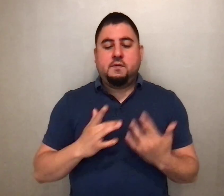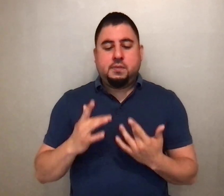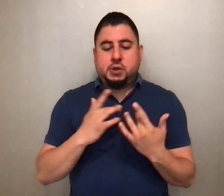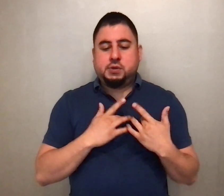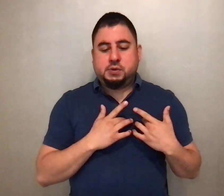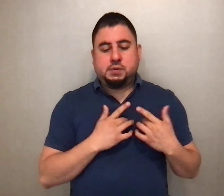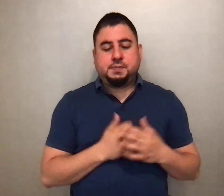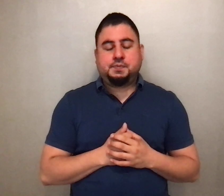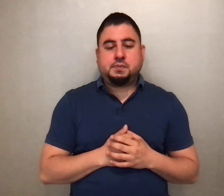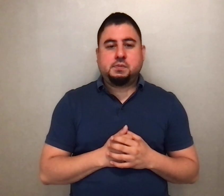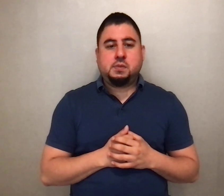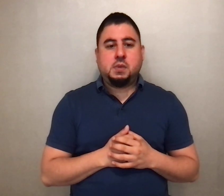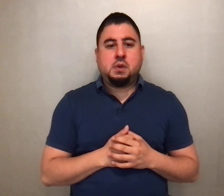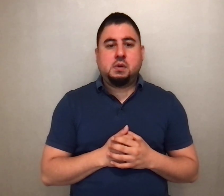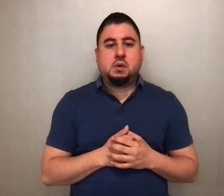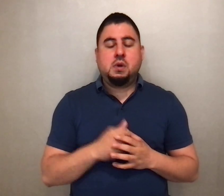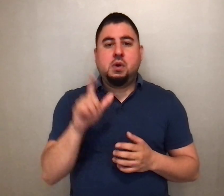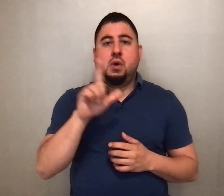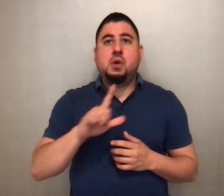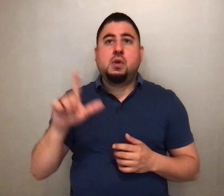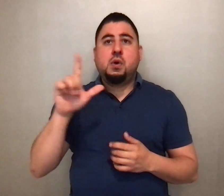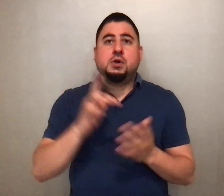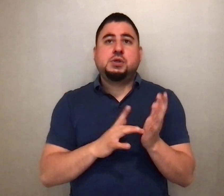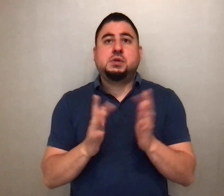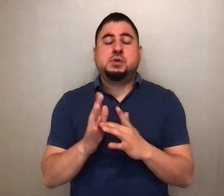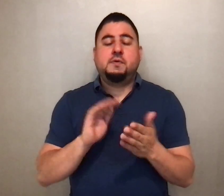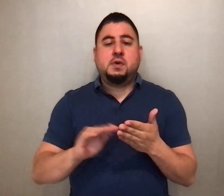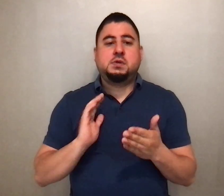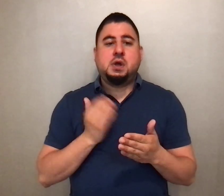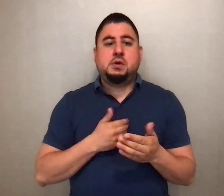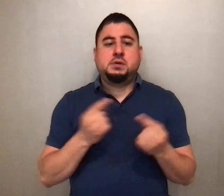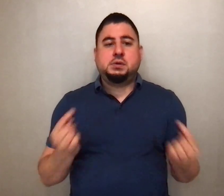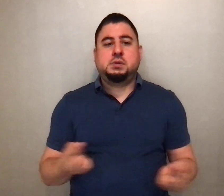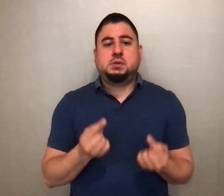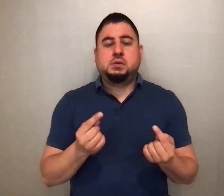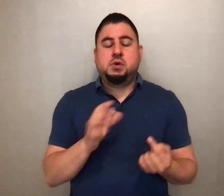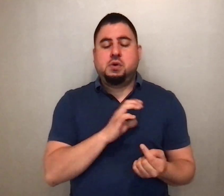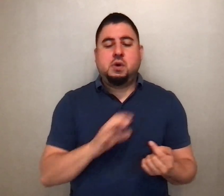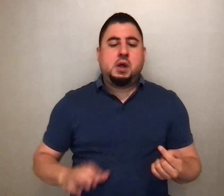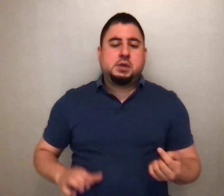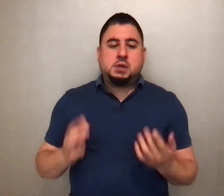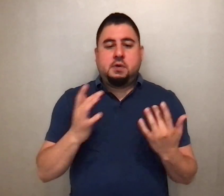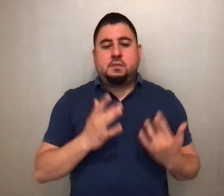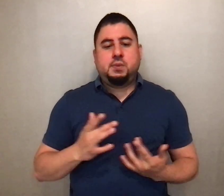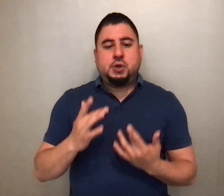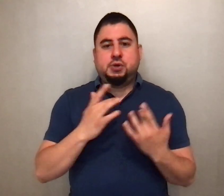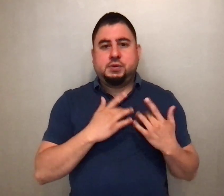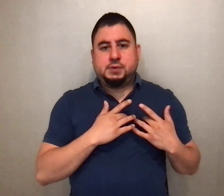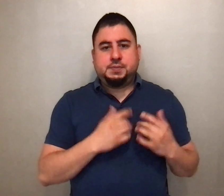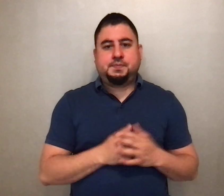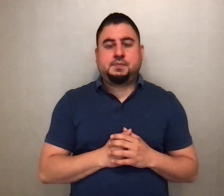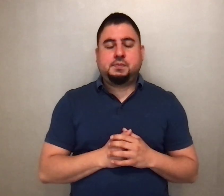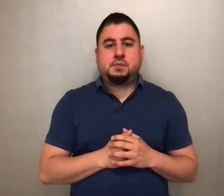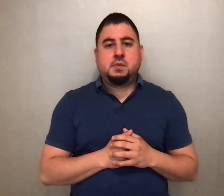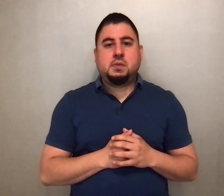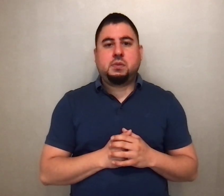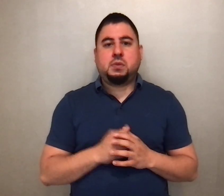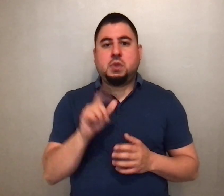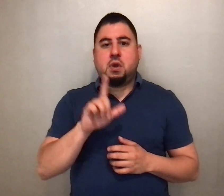have mercy. Lord Jesus, you forgive us our sins. Christ, have mercy. Christ, have mercy. Lord Jesus,